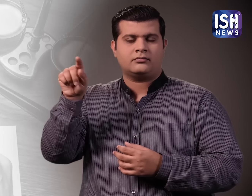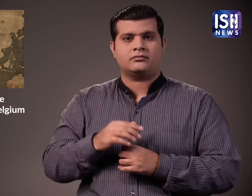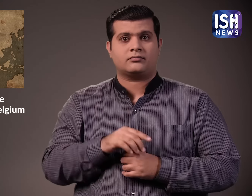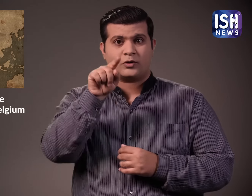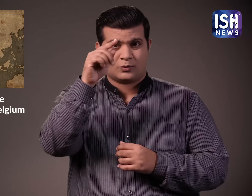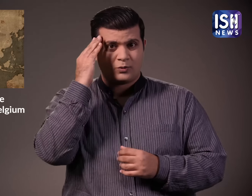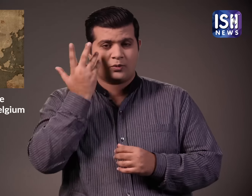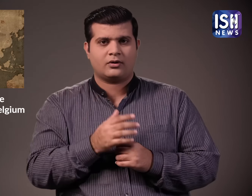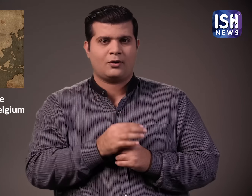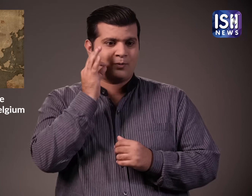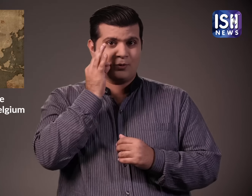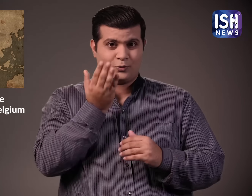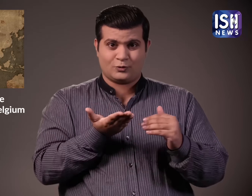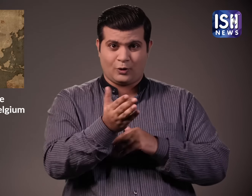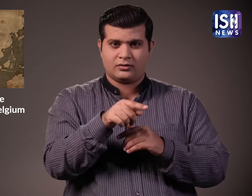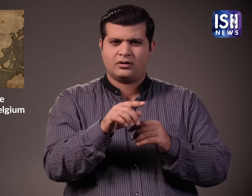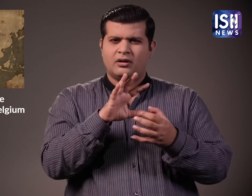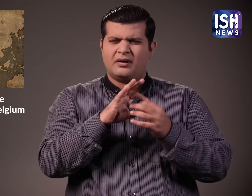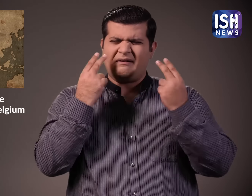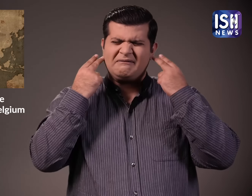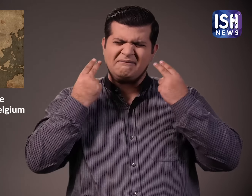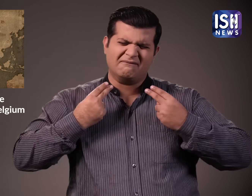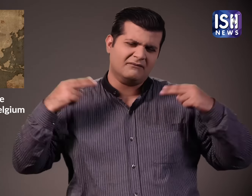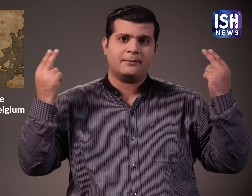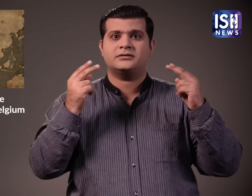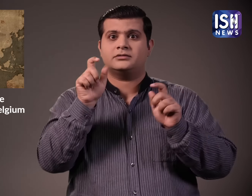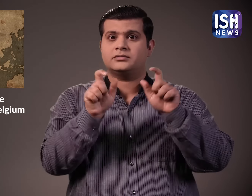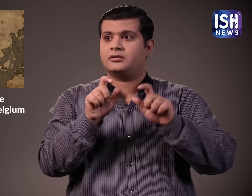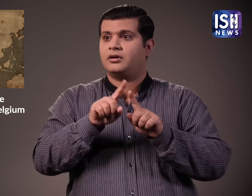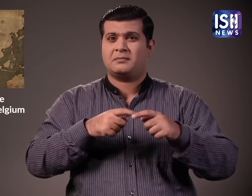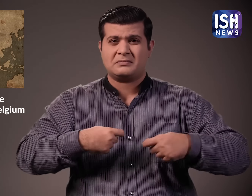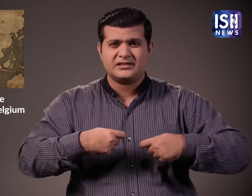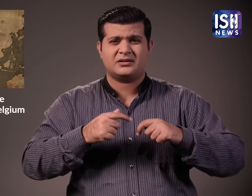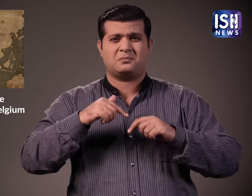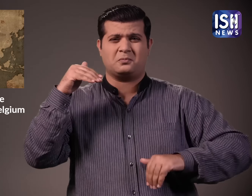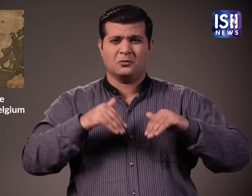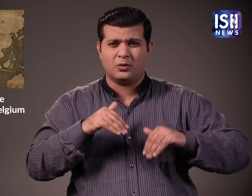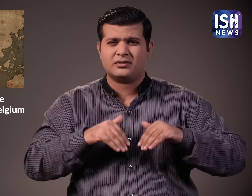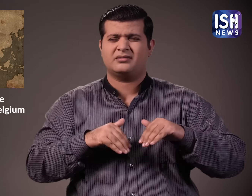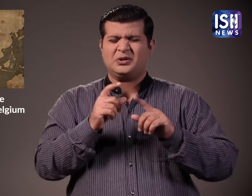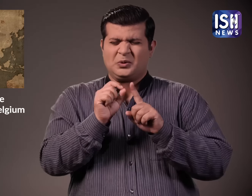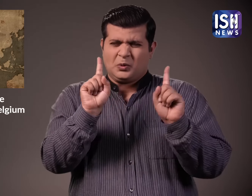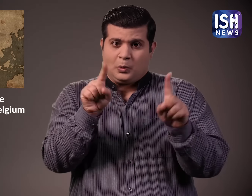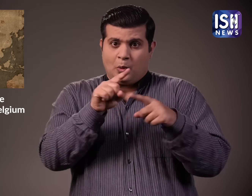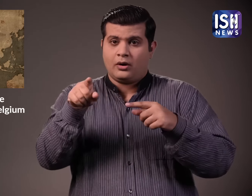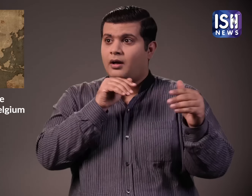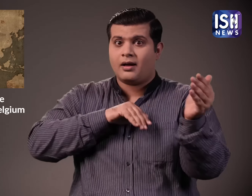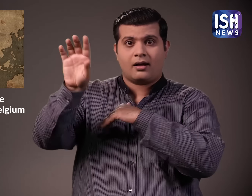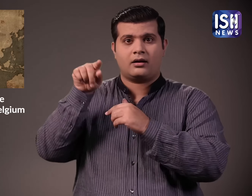apprehend Jagpal Preet. Did you know that the Blue Notice was used to apprehend famous personalities like businessmen,